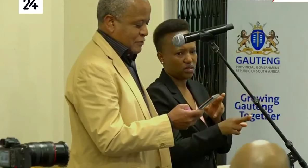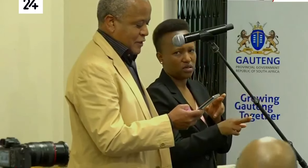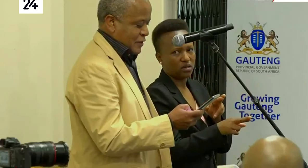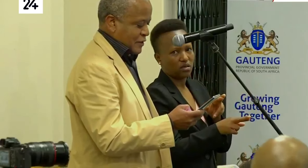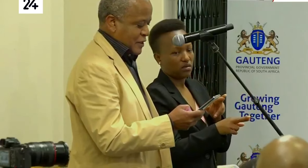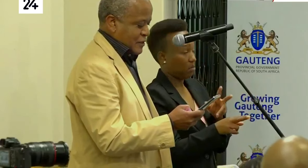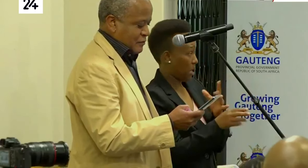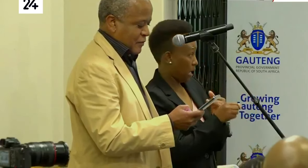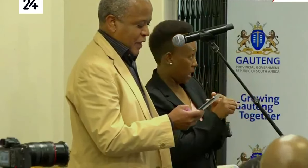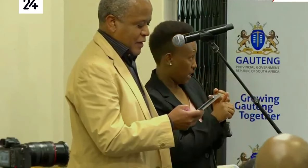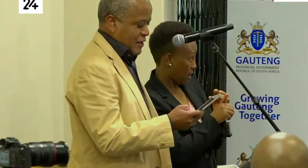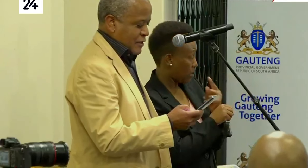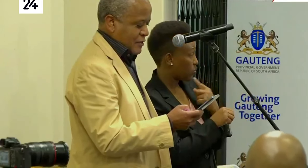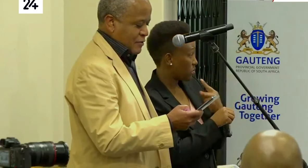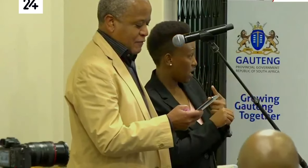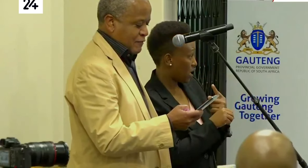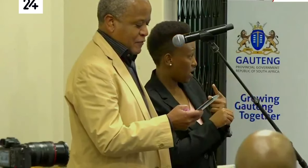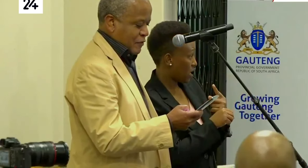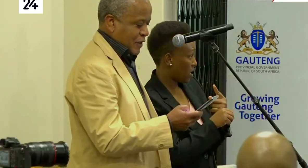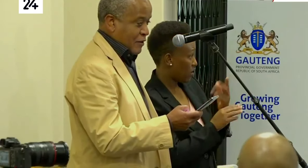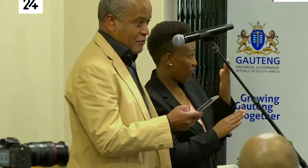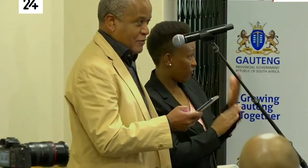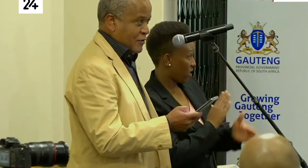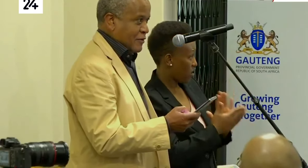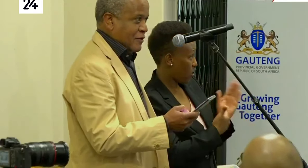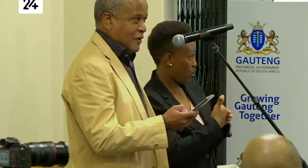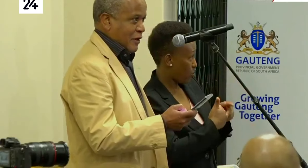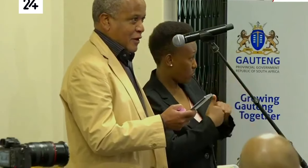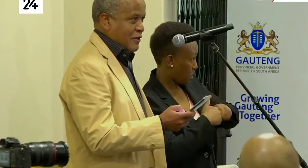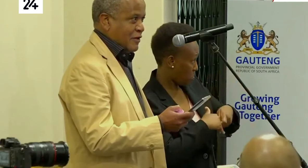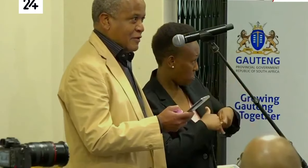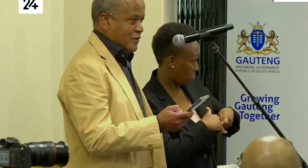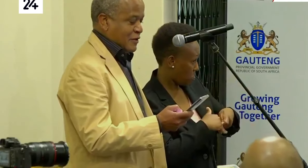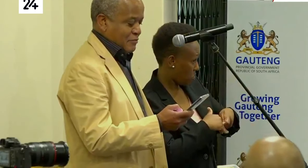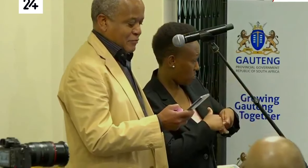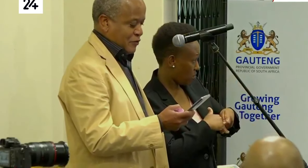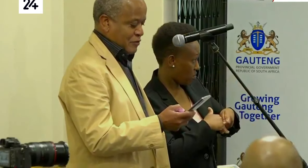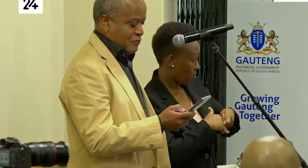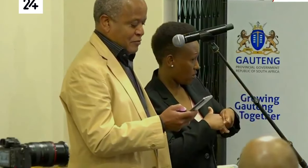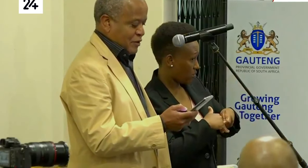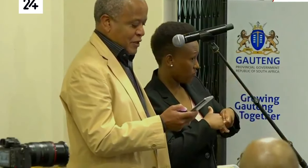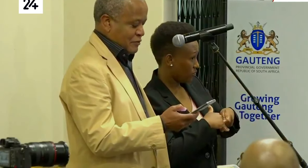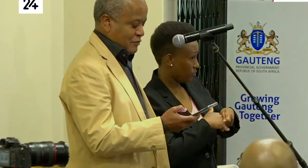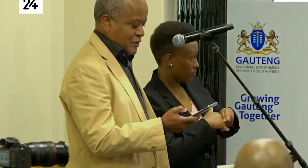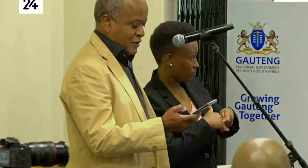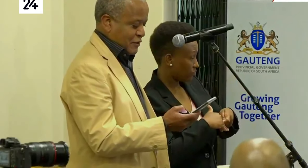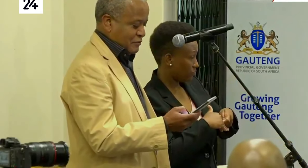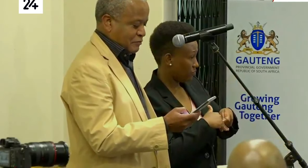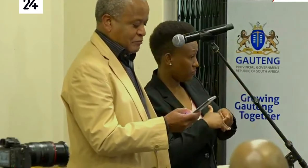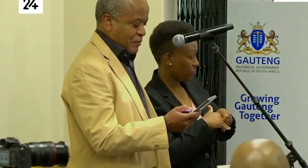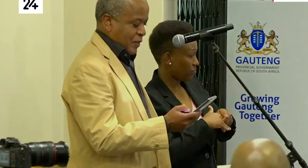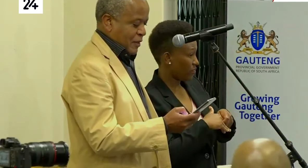early to suggest an ending of lockdown? Again, that I'm sure will be dealt with